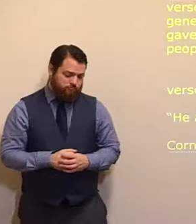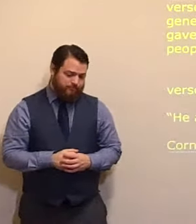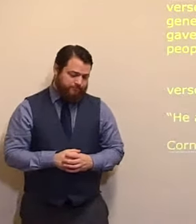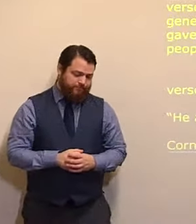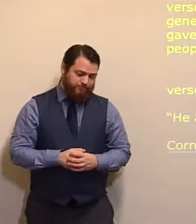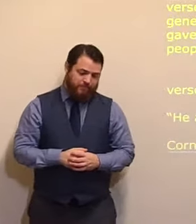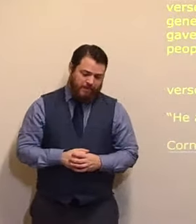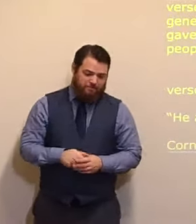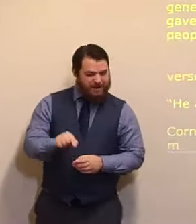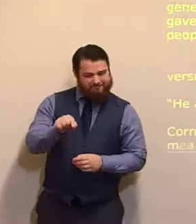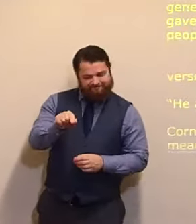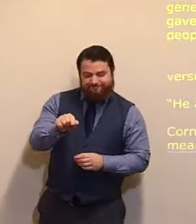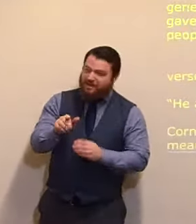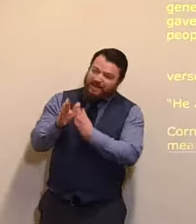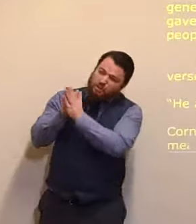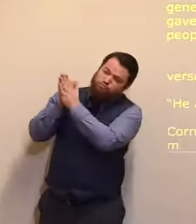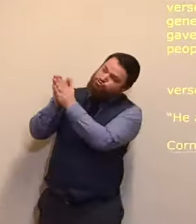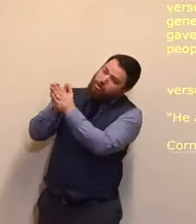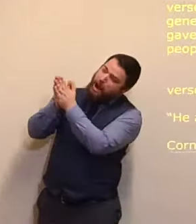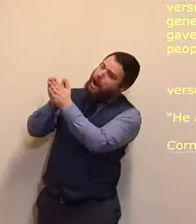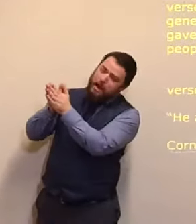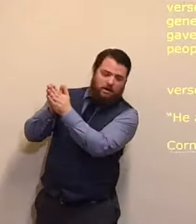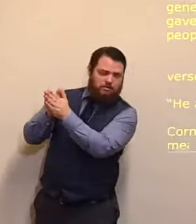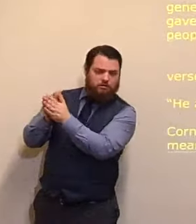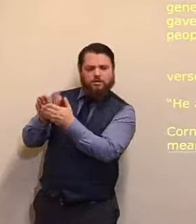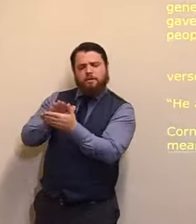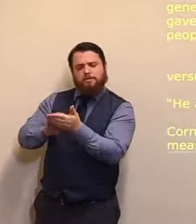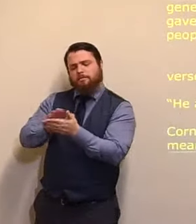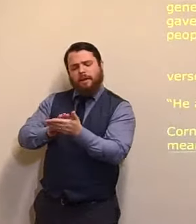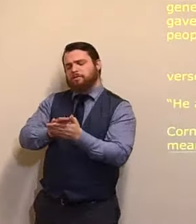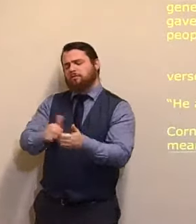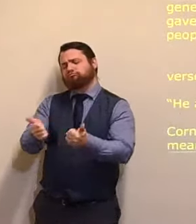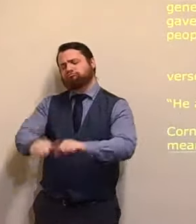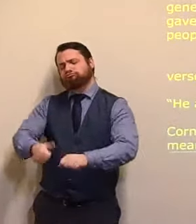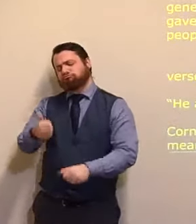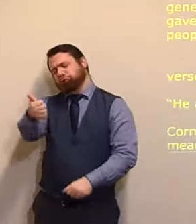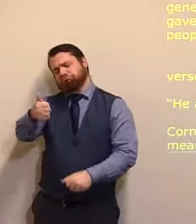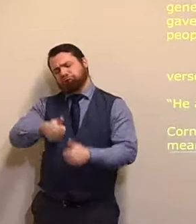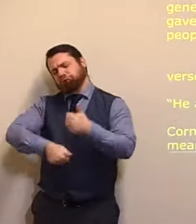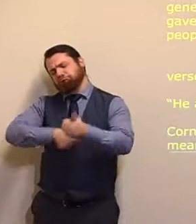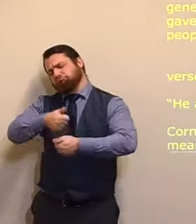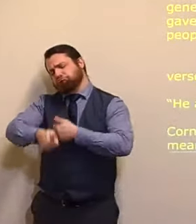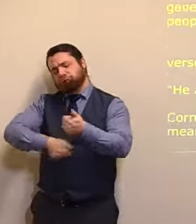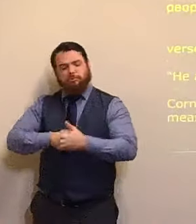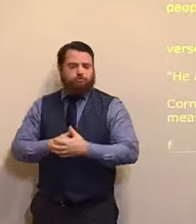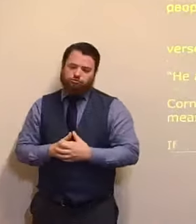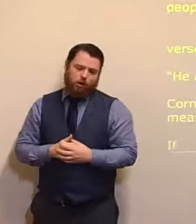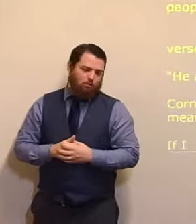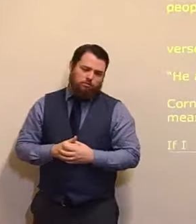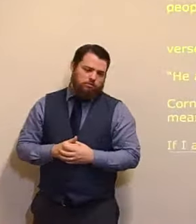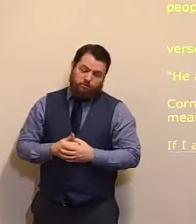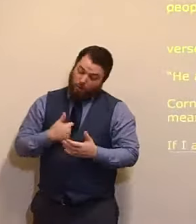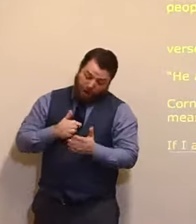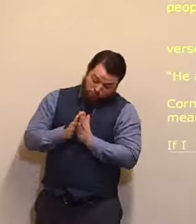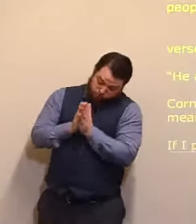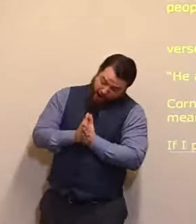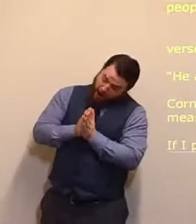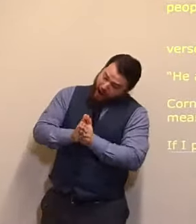were not sufficient. It's not the quantity, of your prayers, that will save you, or save me. And the